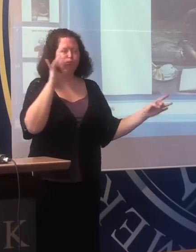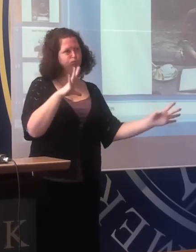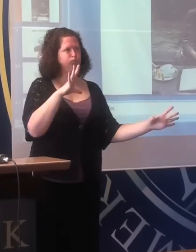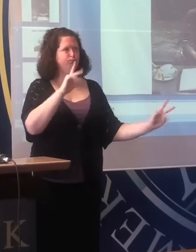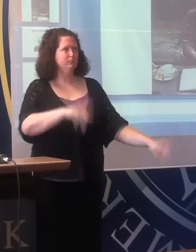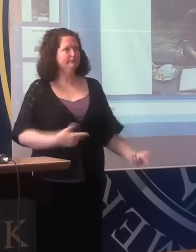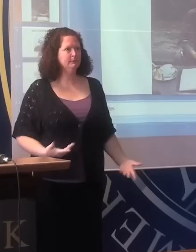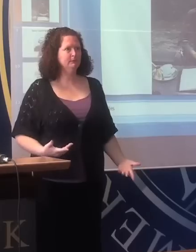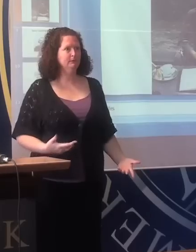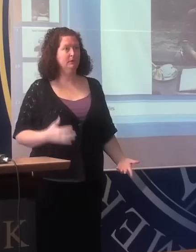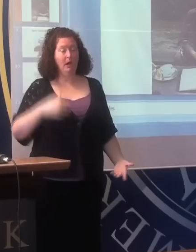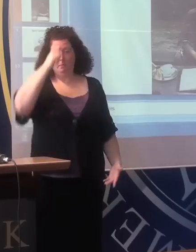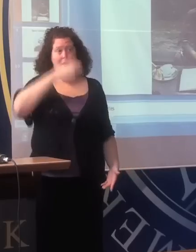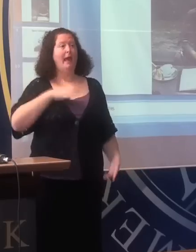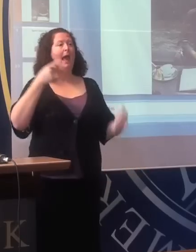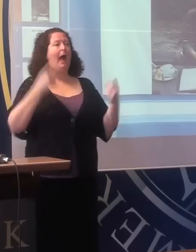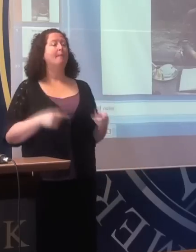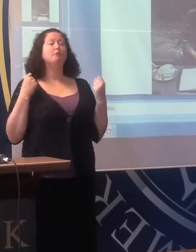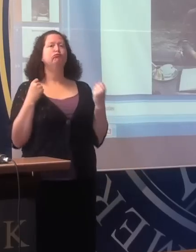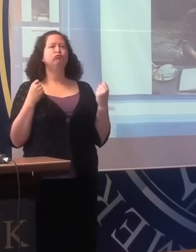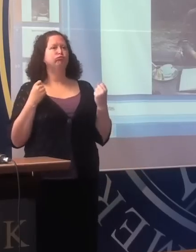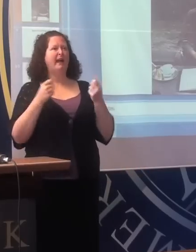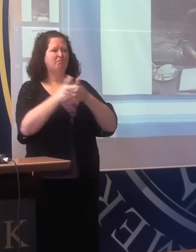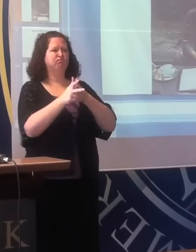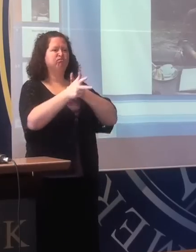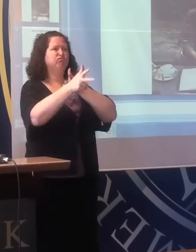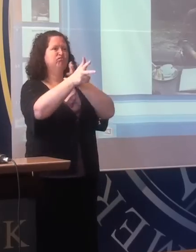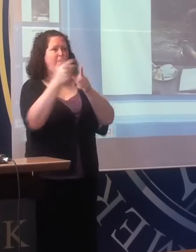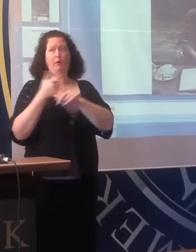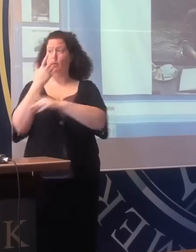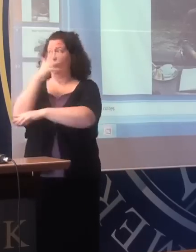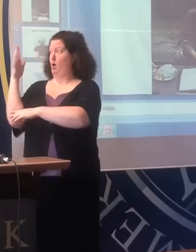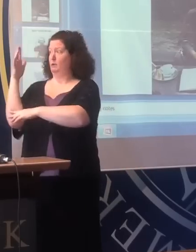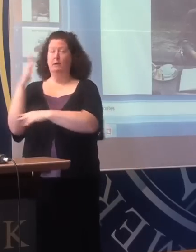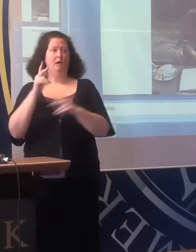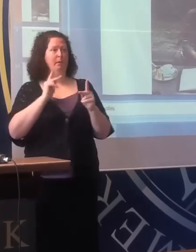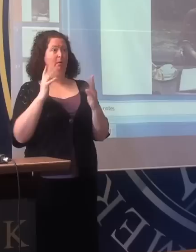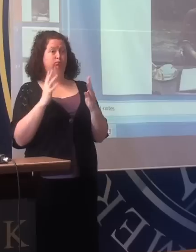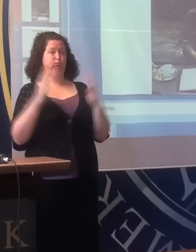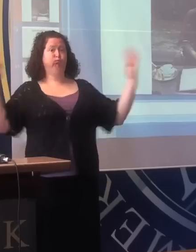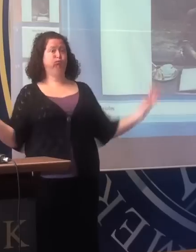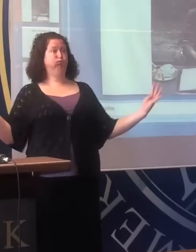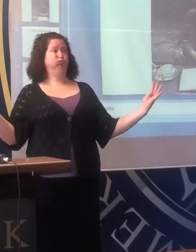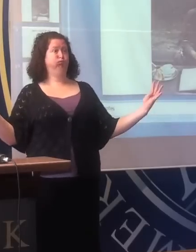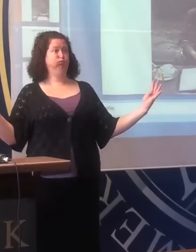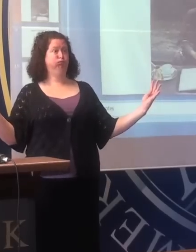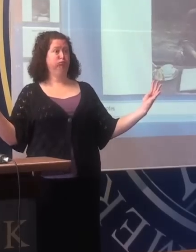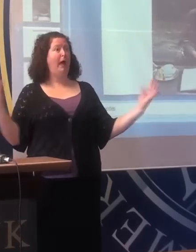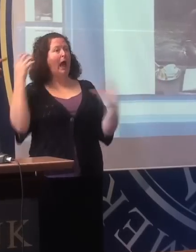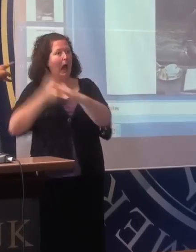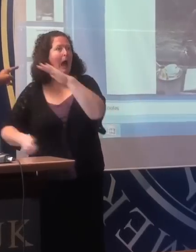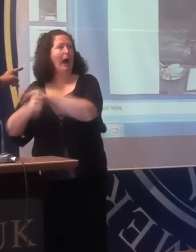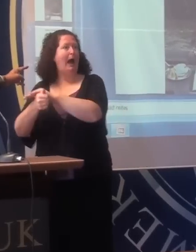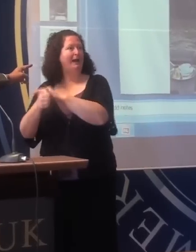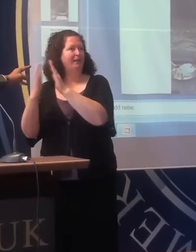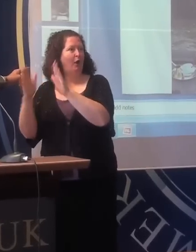A man who was his motorcade, drove down from his area in the woods, people had to stand back from the road, get in their houses. Look at him, that!